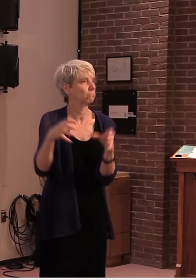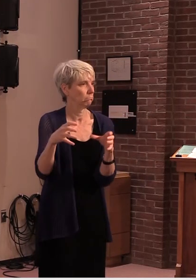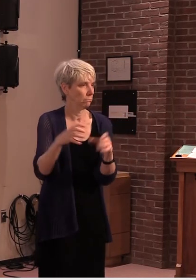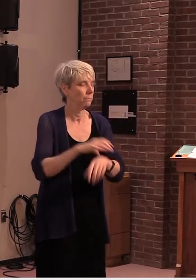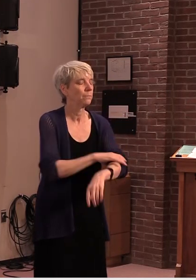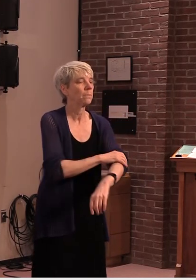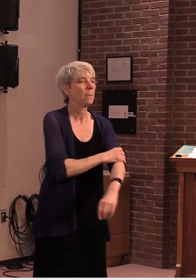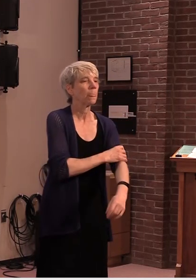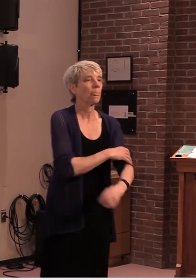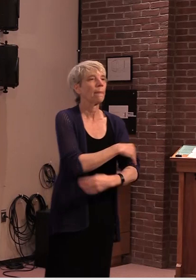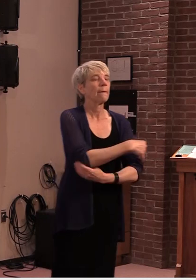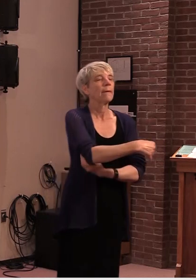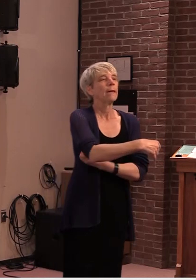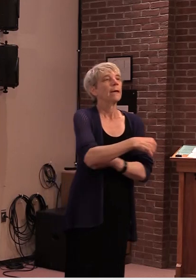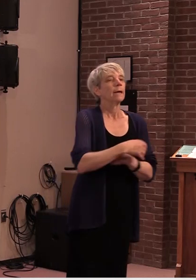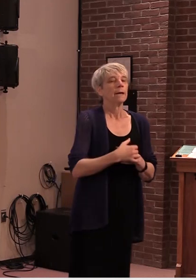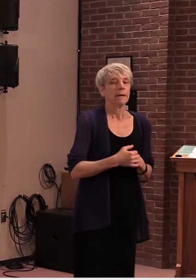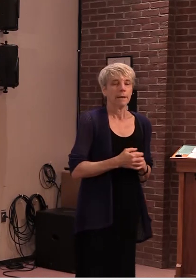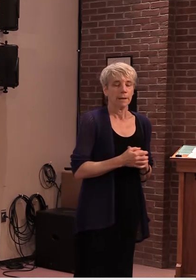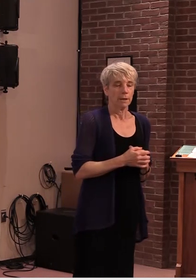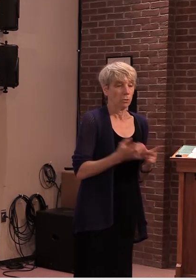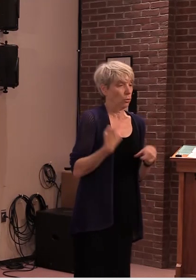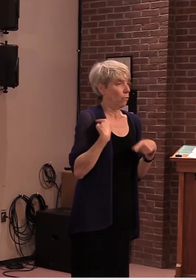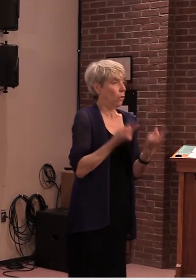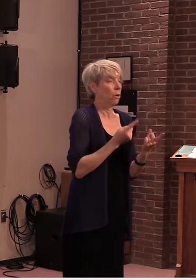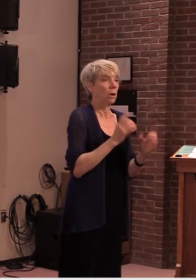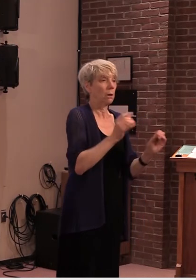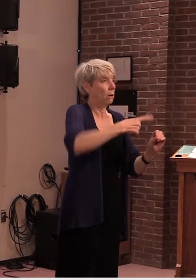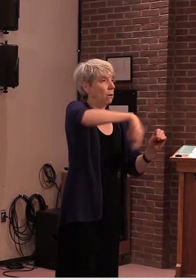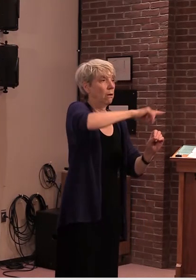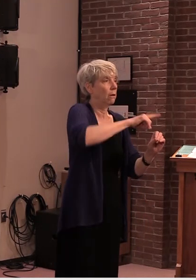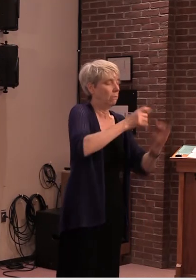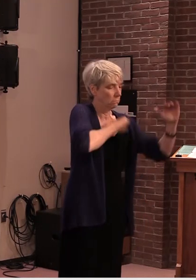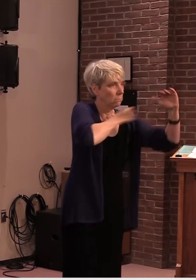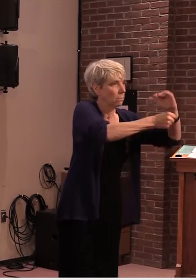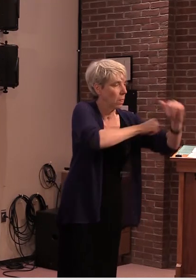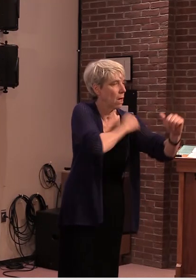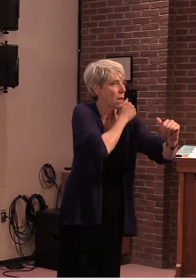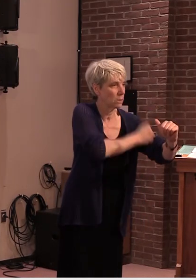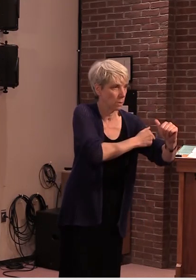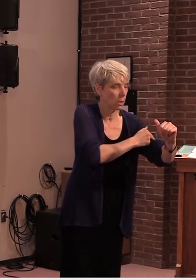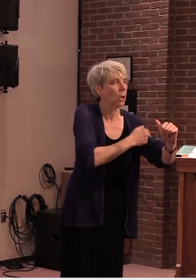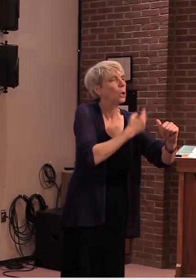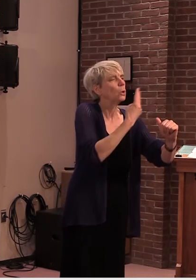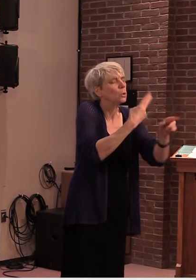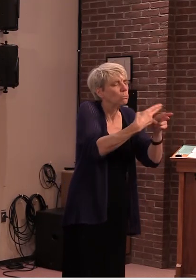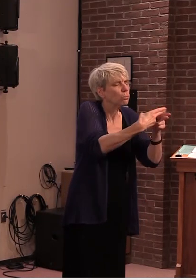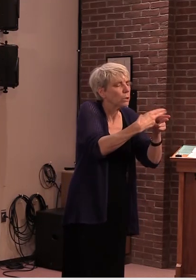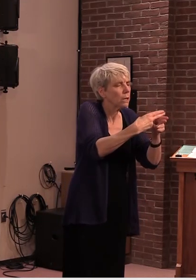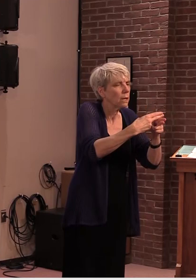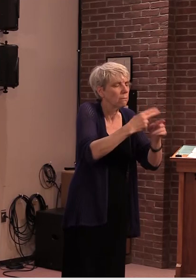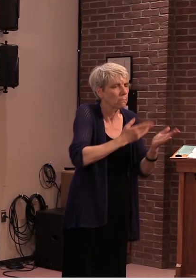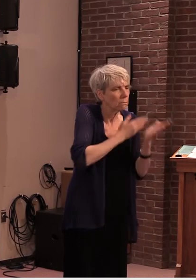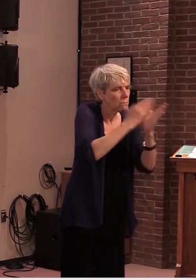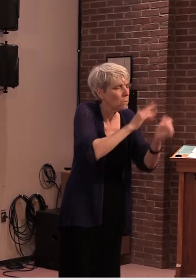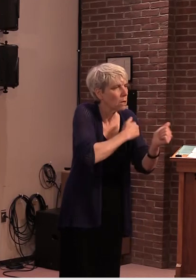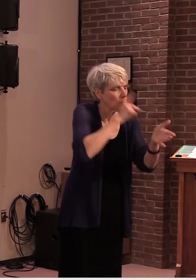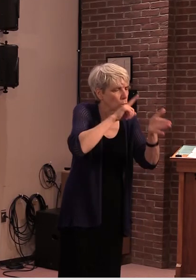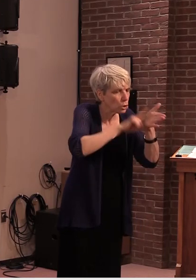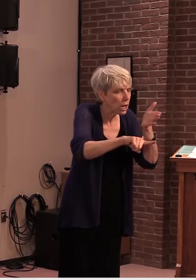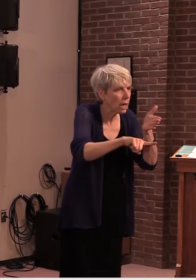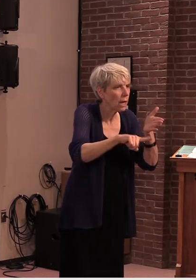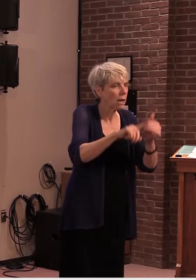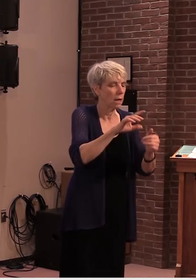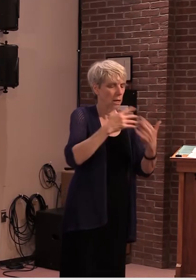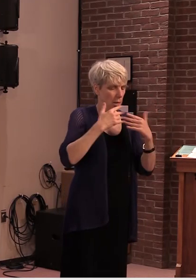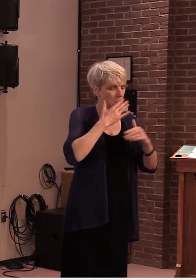transported to the emergency room due to drop in O2 saturation but are now back at the jail. There are no inmates